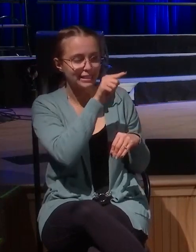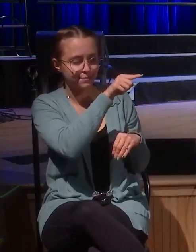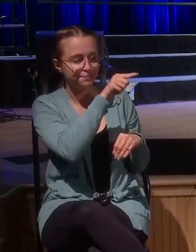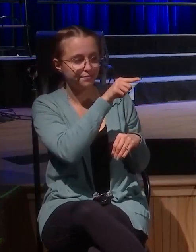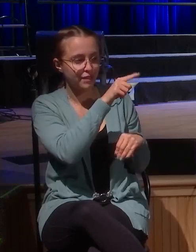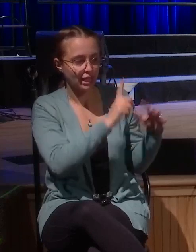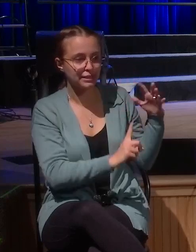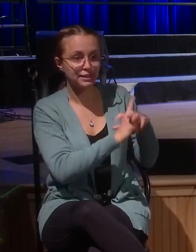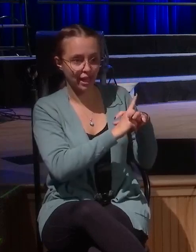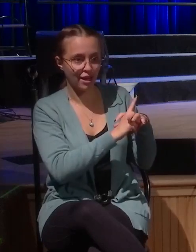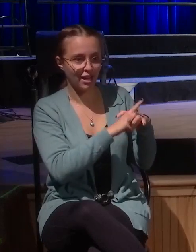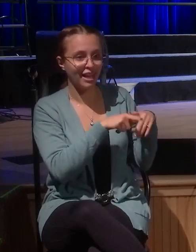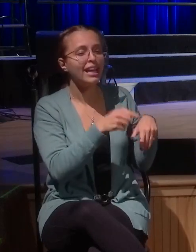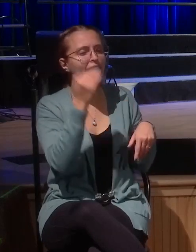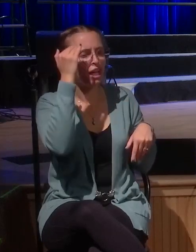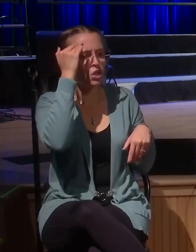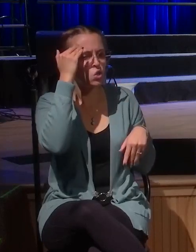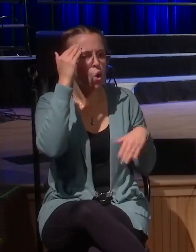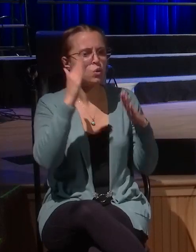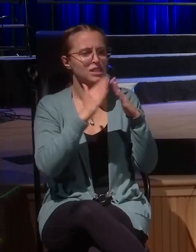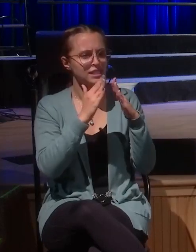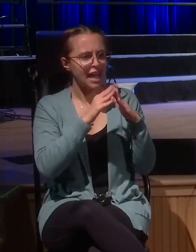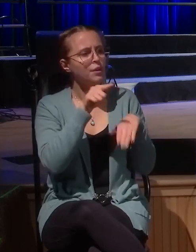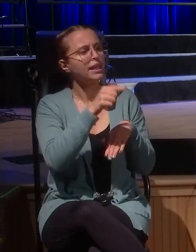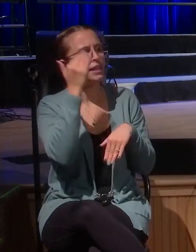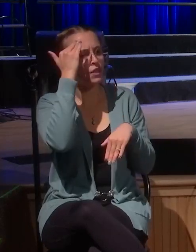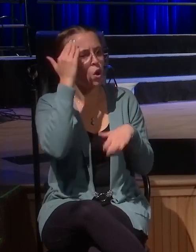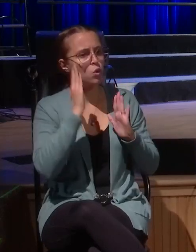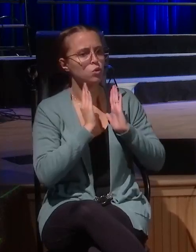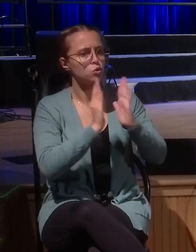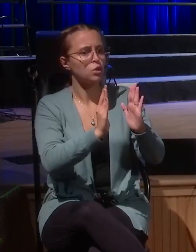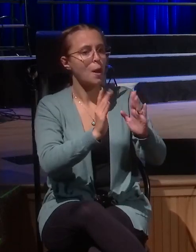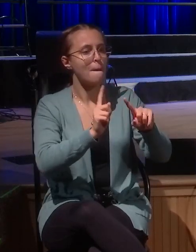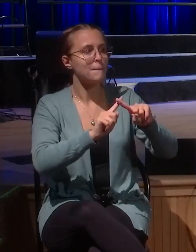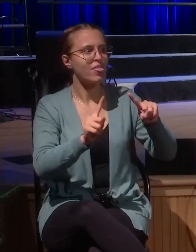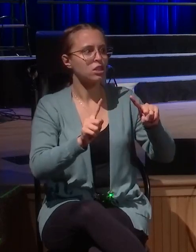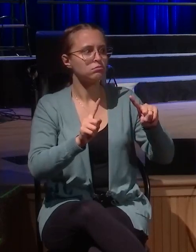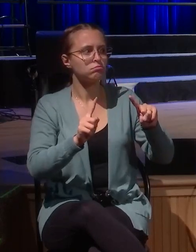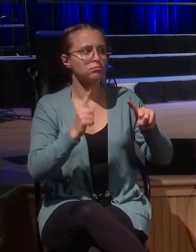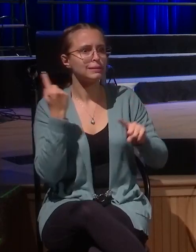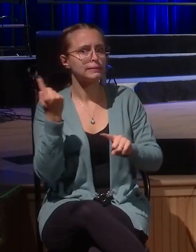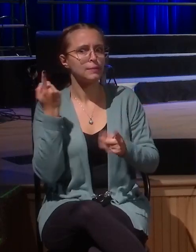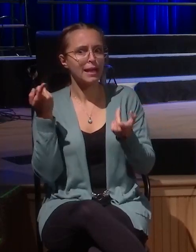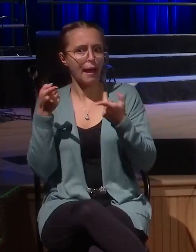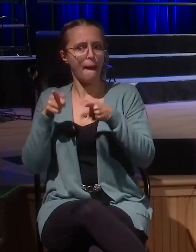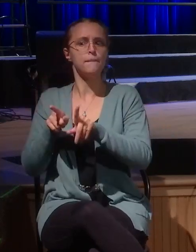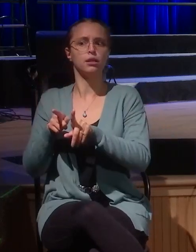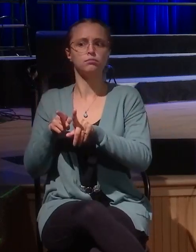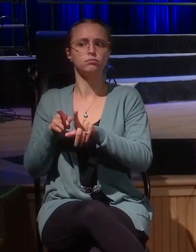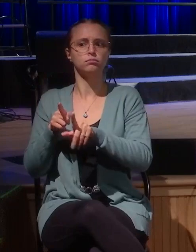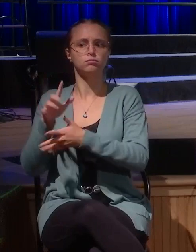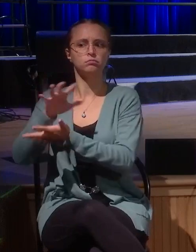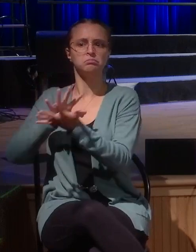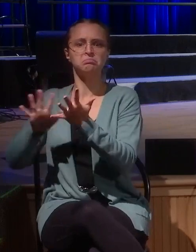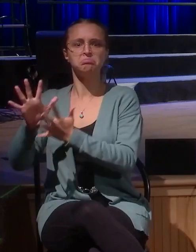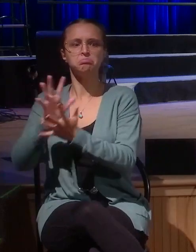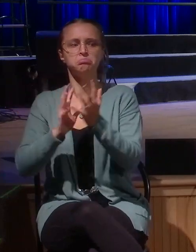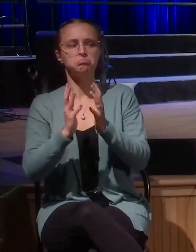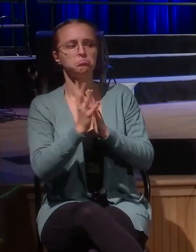town. He knows the streets. He knows the people there. But there's a murmur. There's something happening here. Something new, something different. And as Jesus